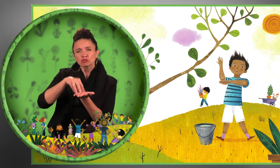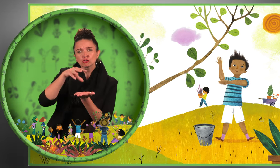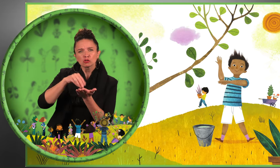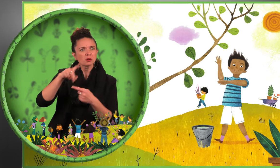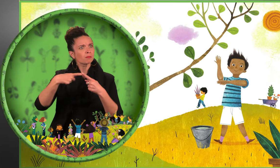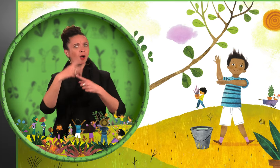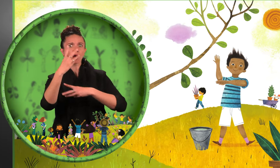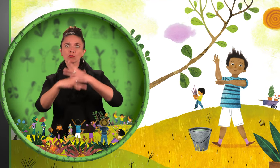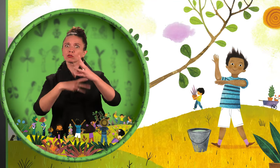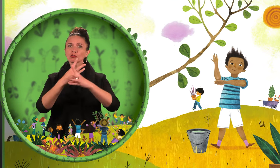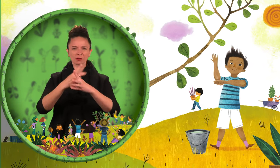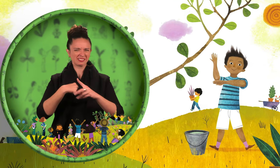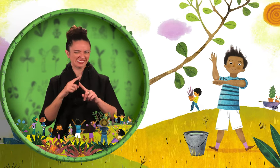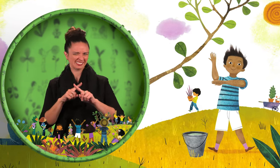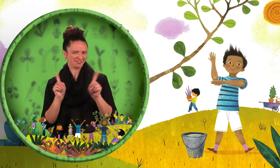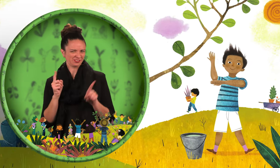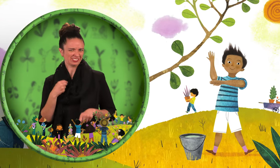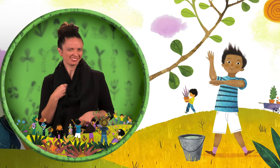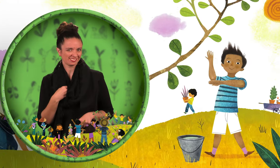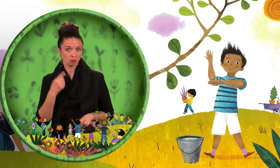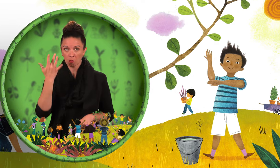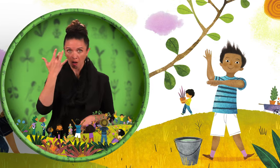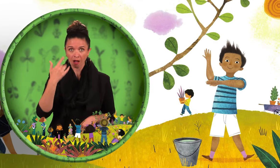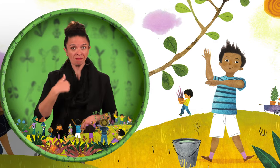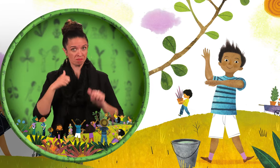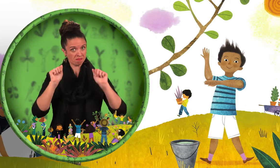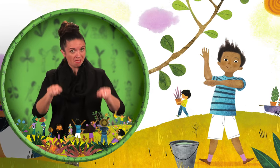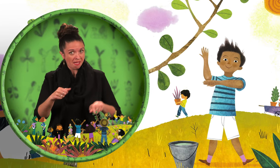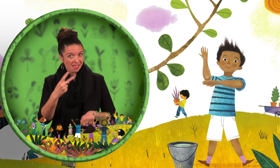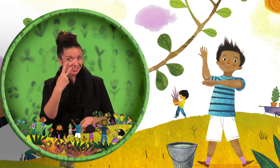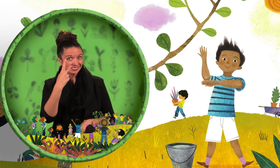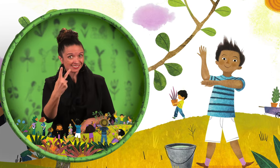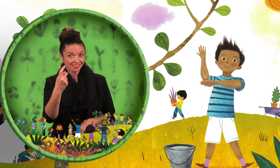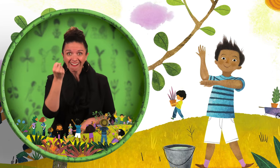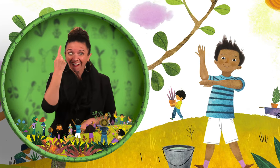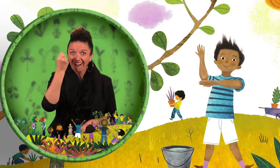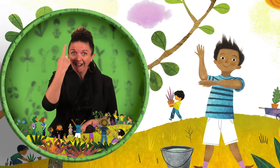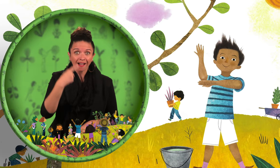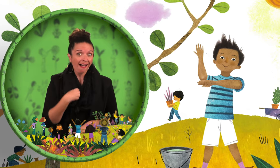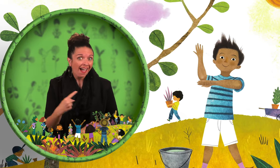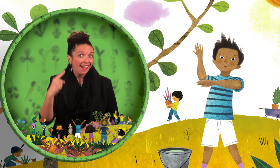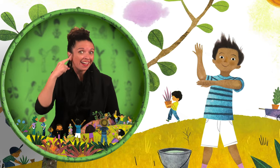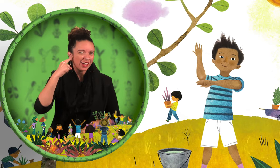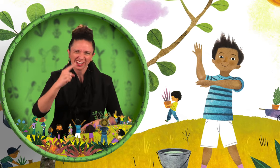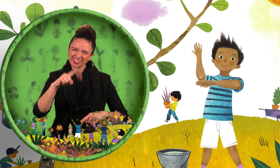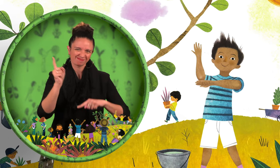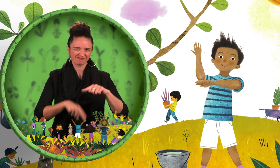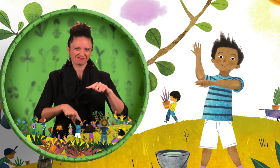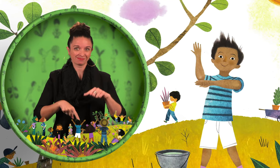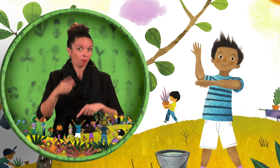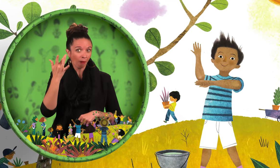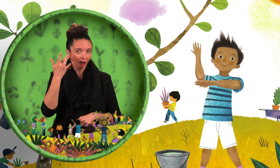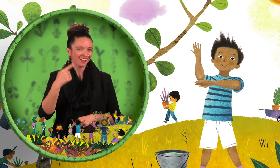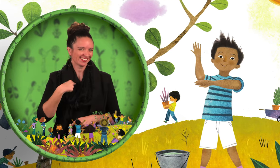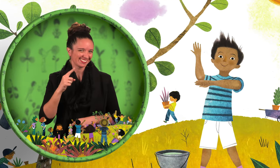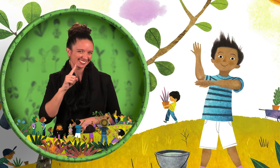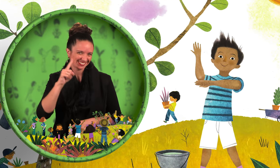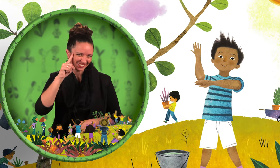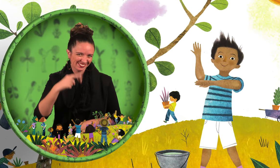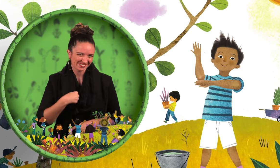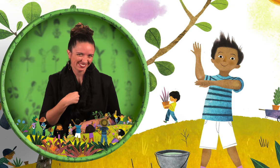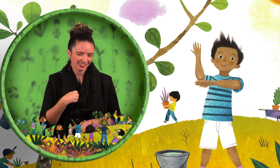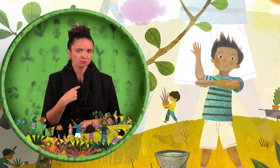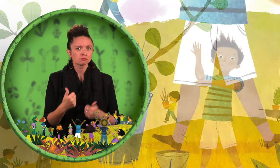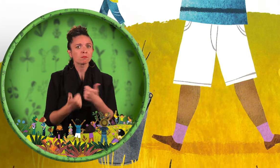I'm Vijay. I learn about the world differently because I can see, but I